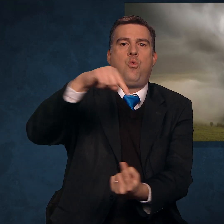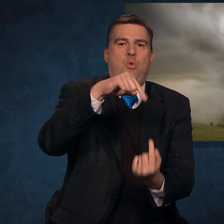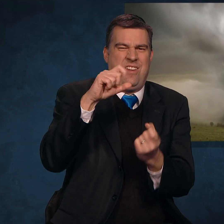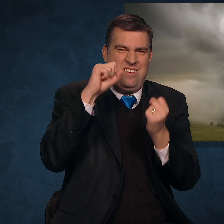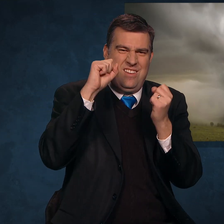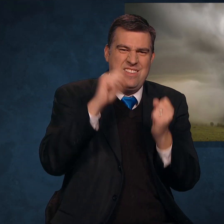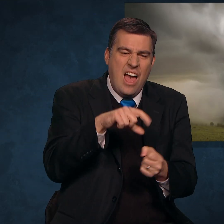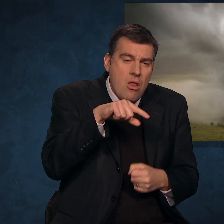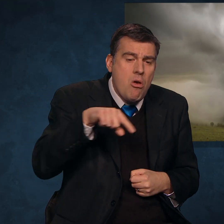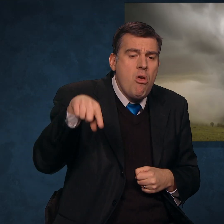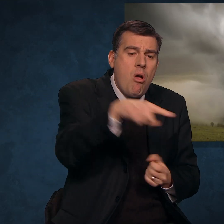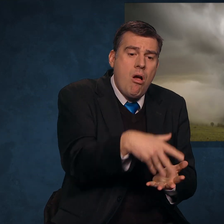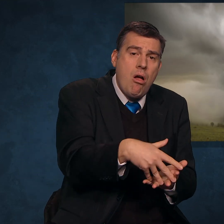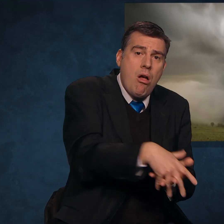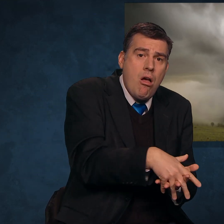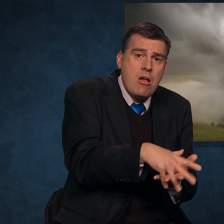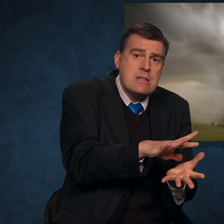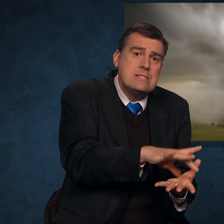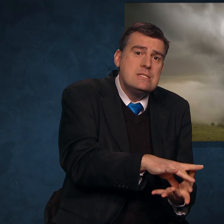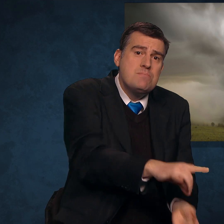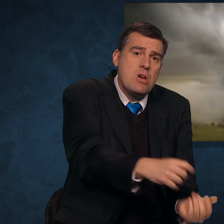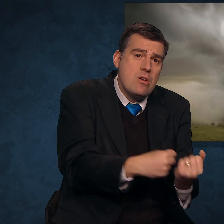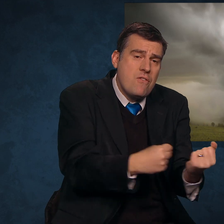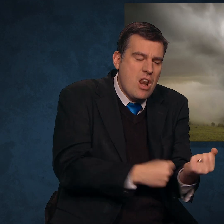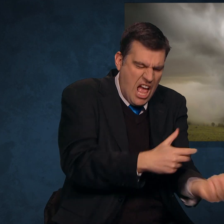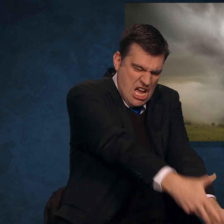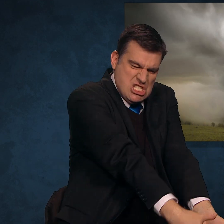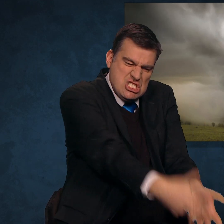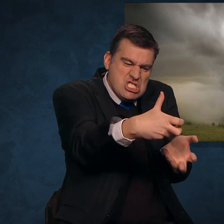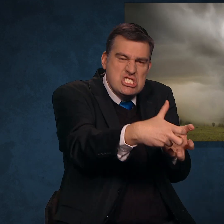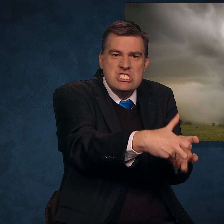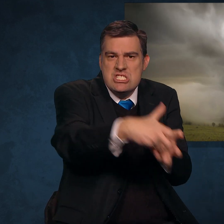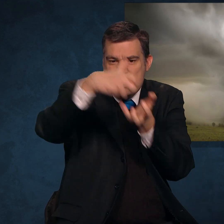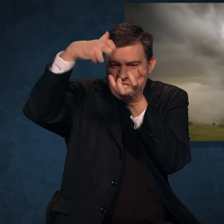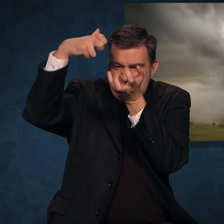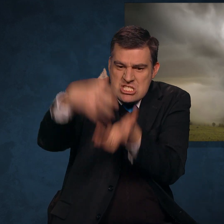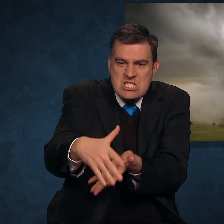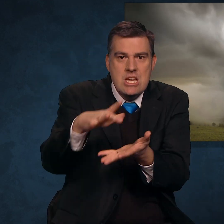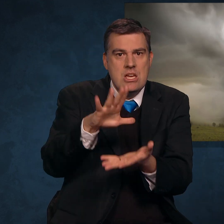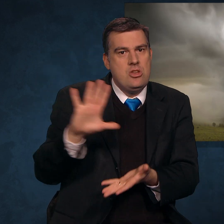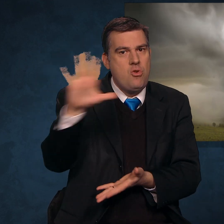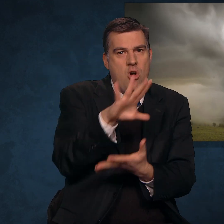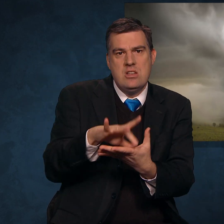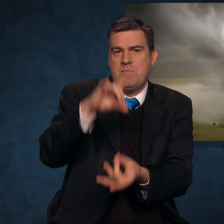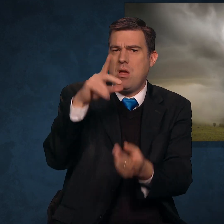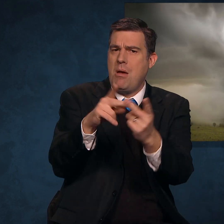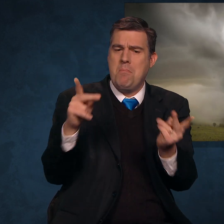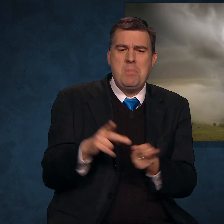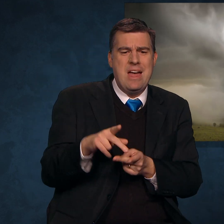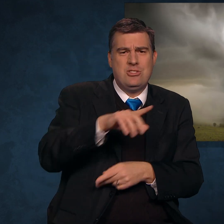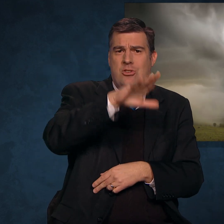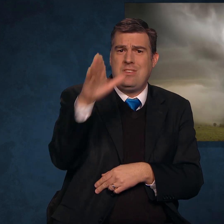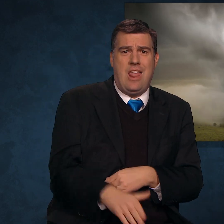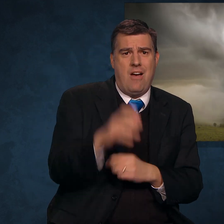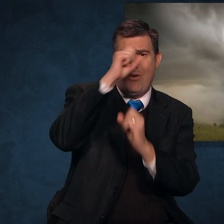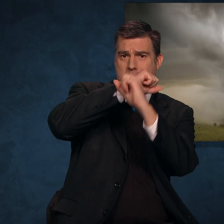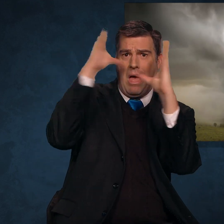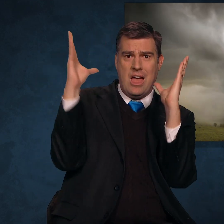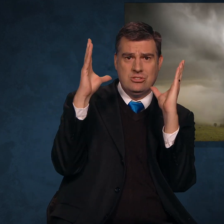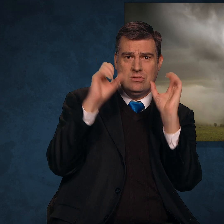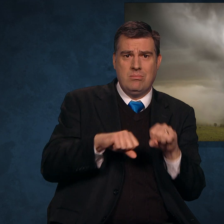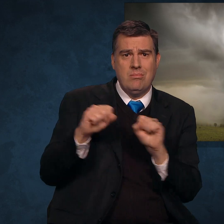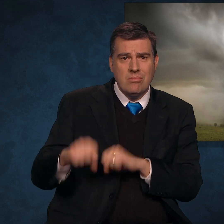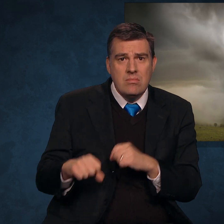uproot you from your spiritual foundations and land your spirit in places you never imagined possible,